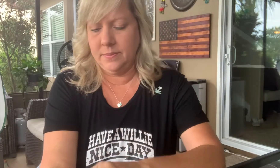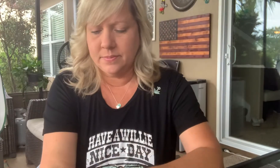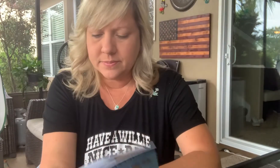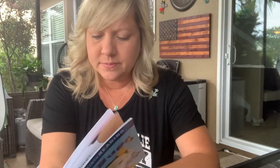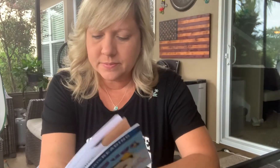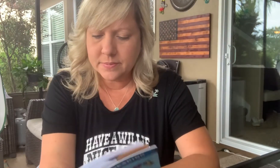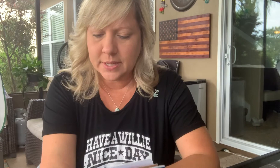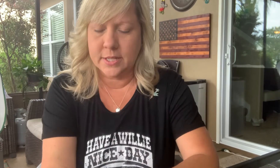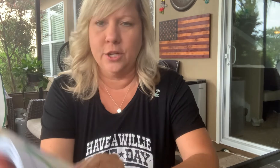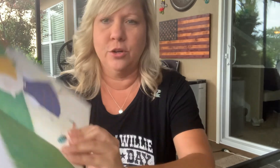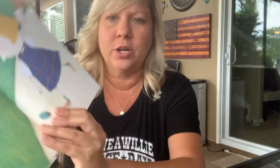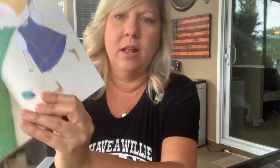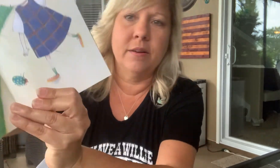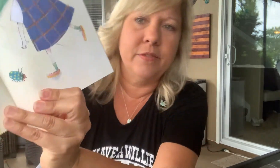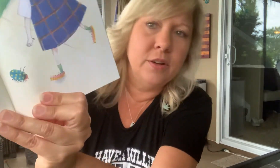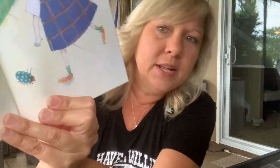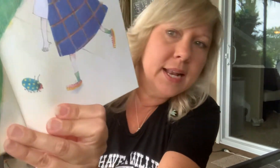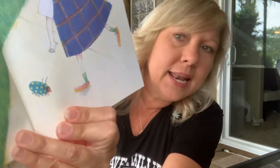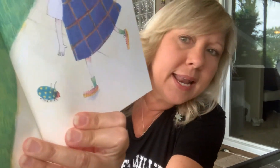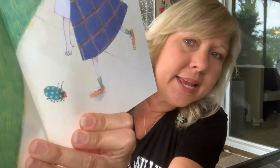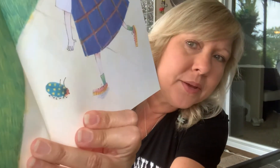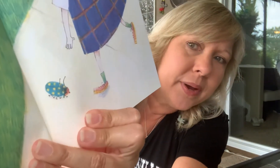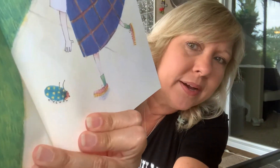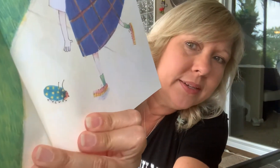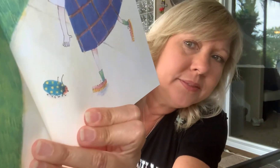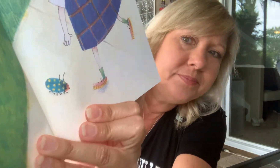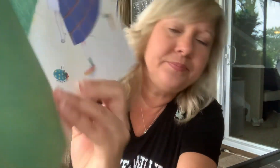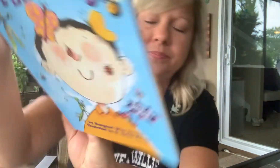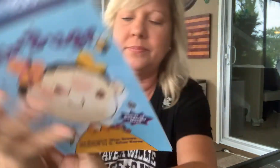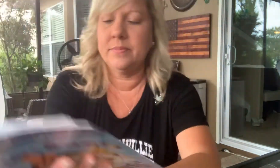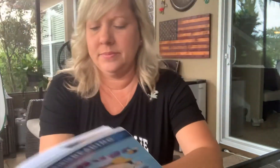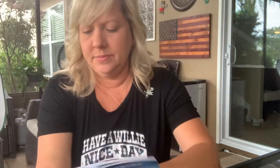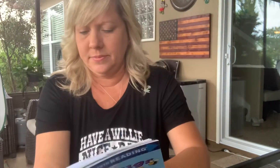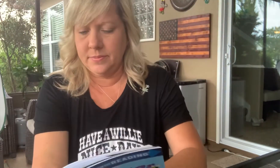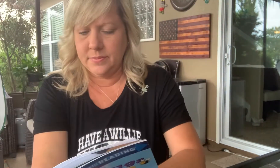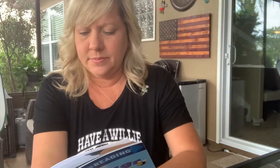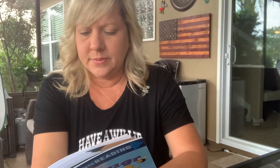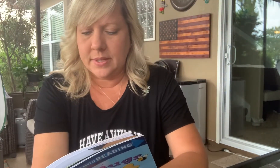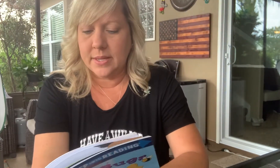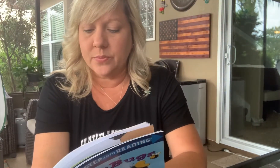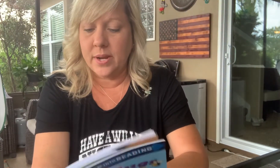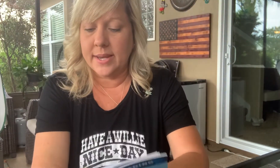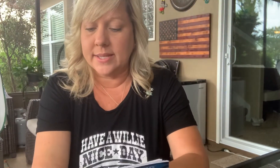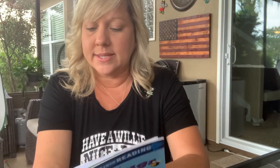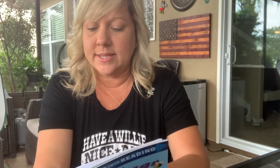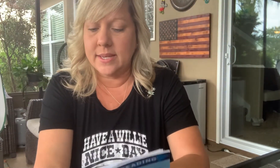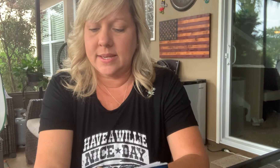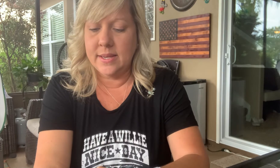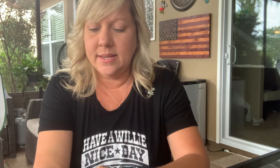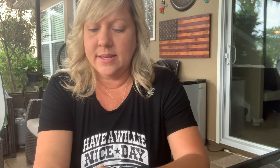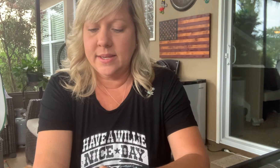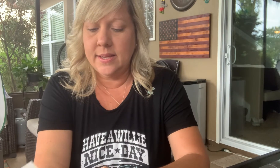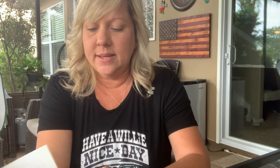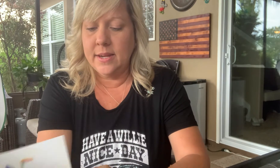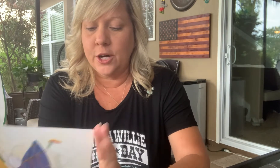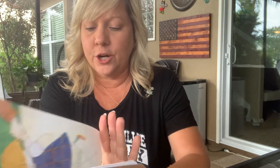That's a little colorful ladybug. Guess what? I can see her